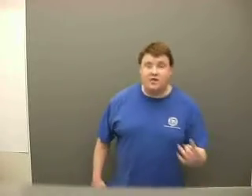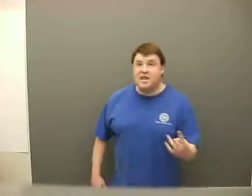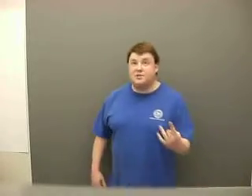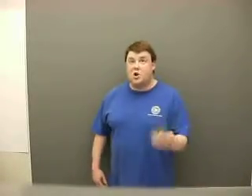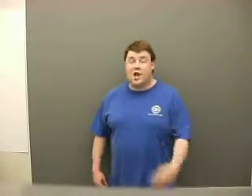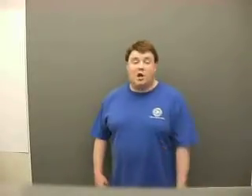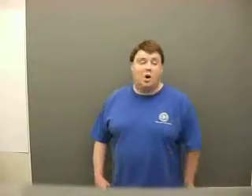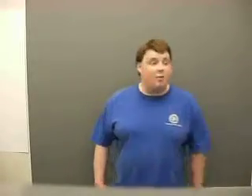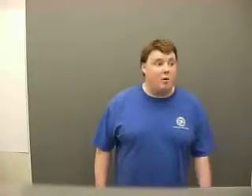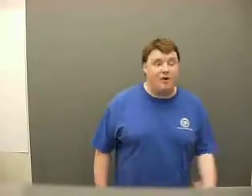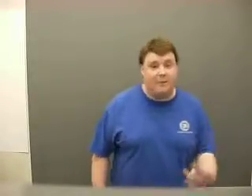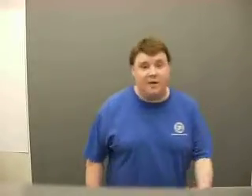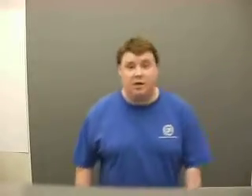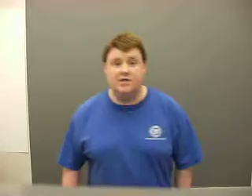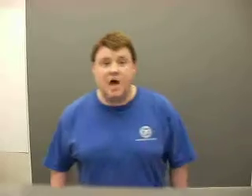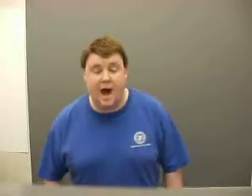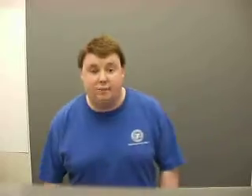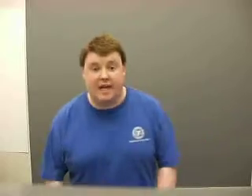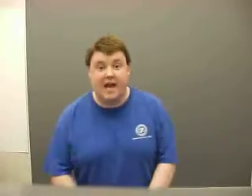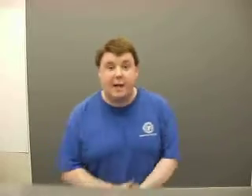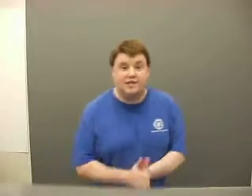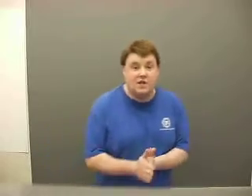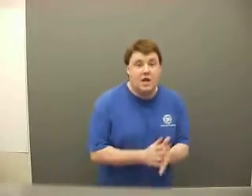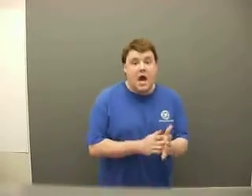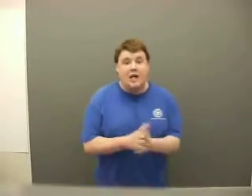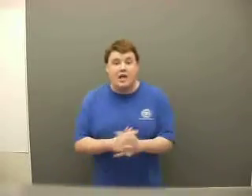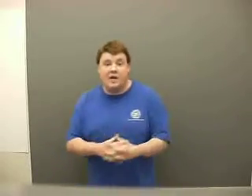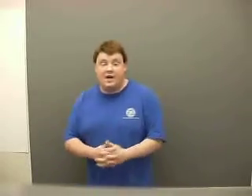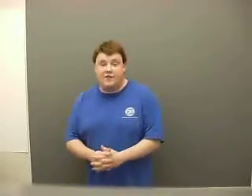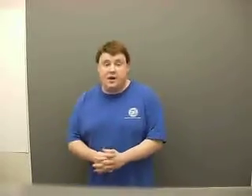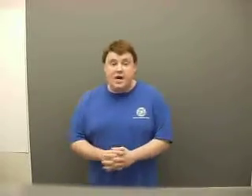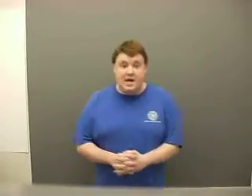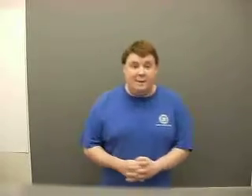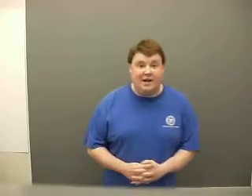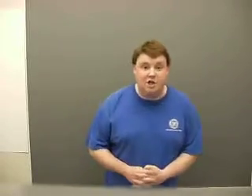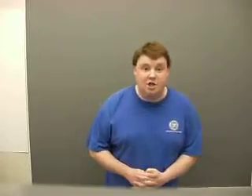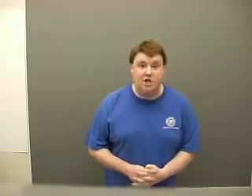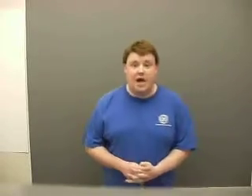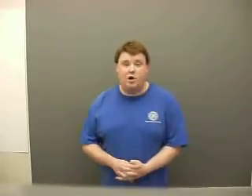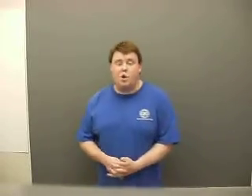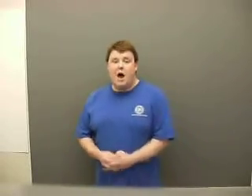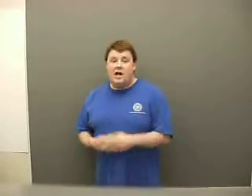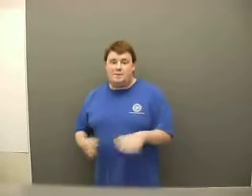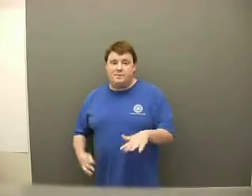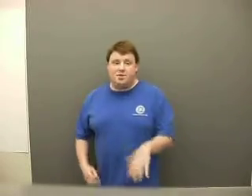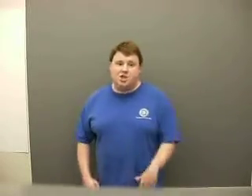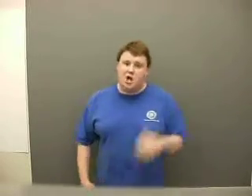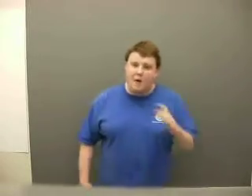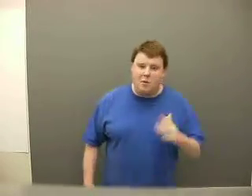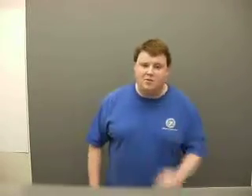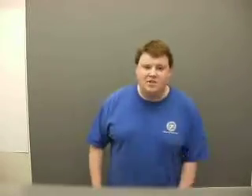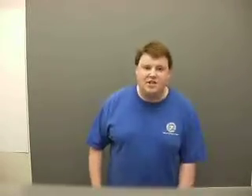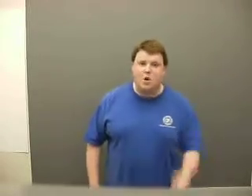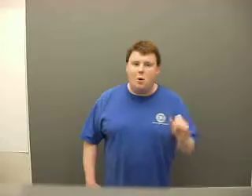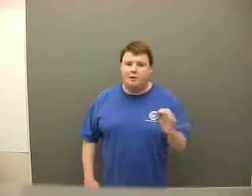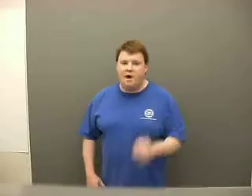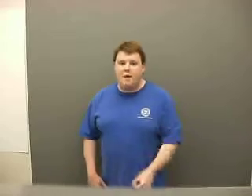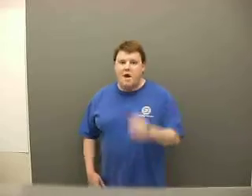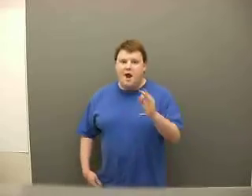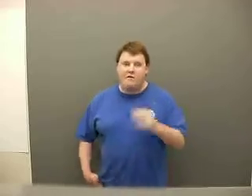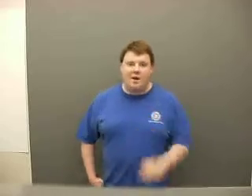the top star. Y'all know I'm going for it because I'm like a galaxy. And y'all not even in my division. Y'all know I spit precision. I'm always precise when I run. Everybody